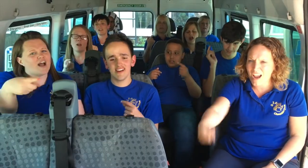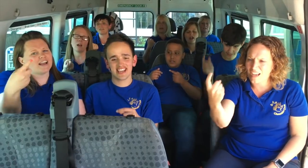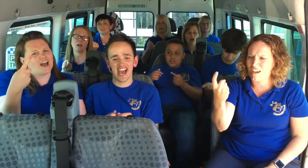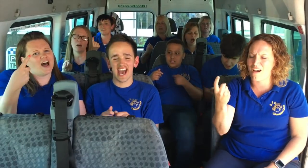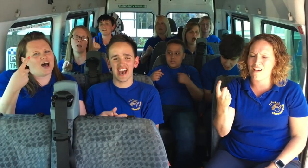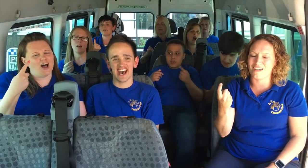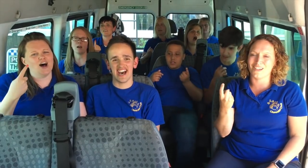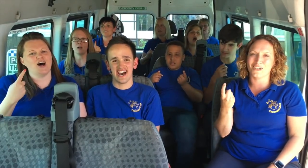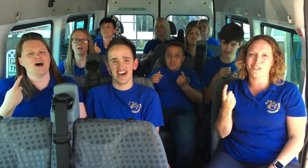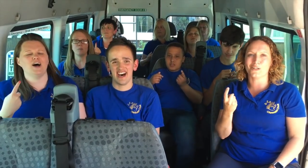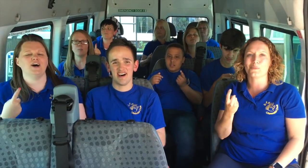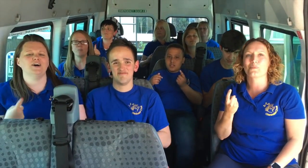I come